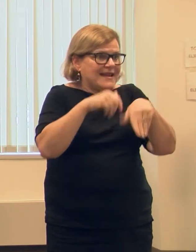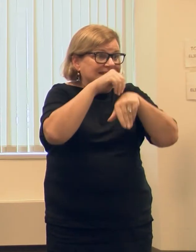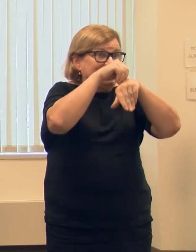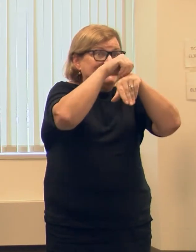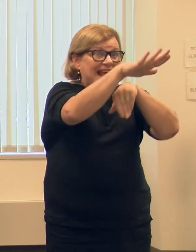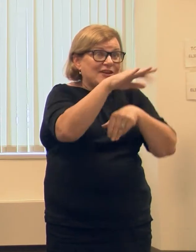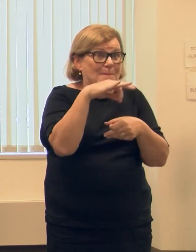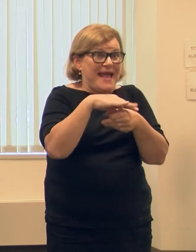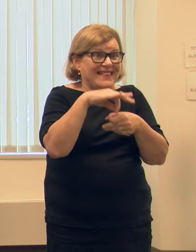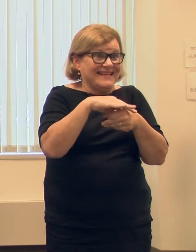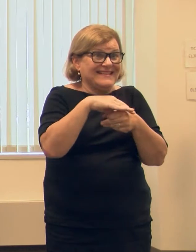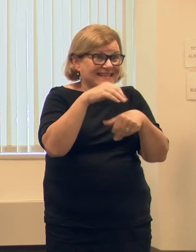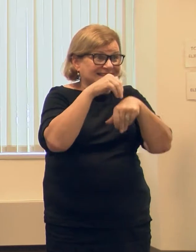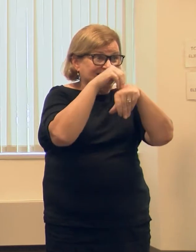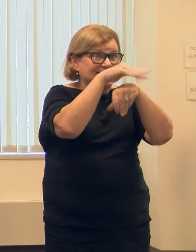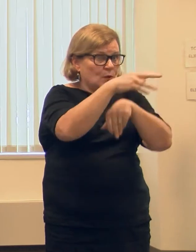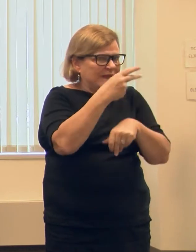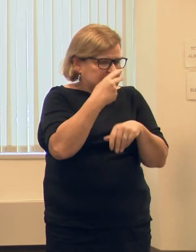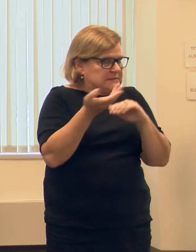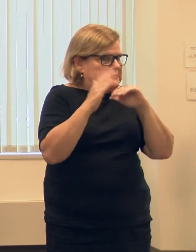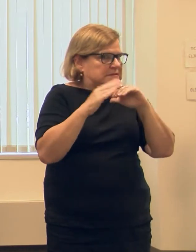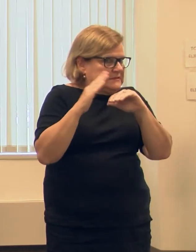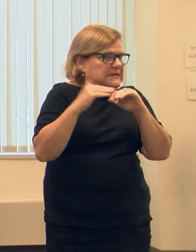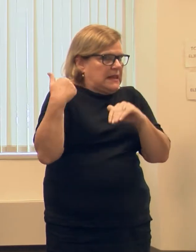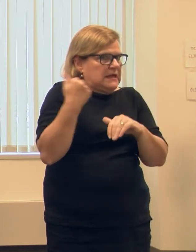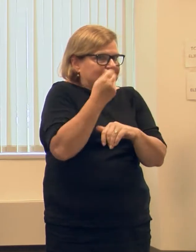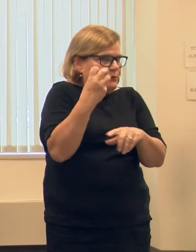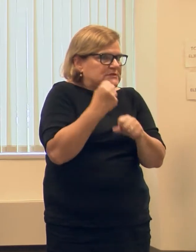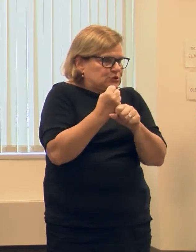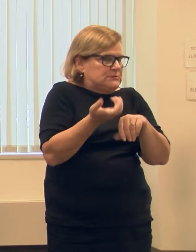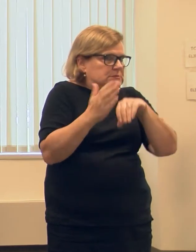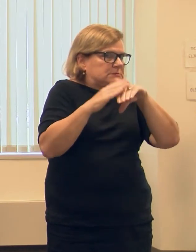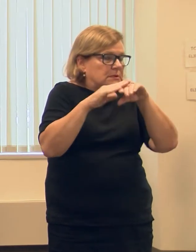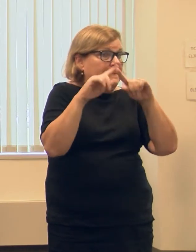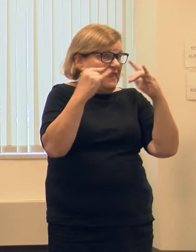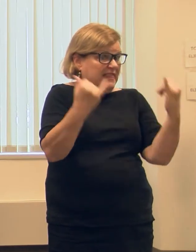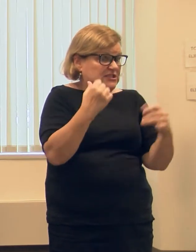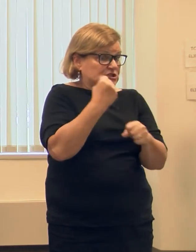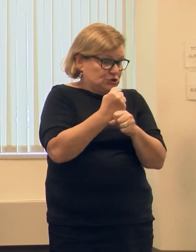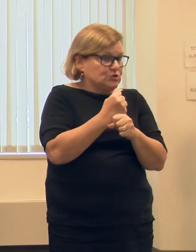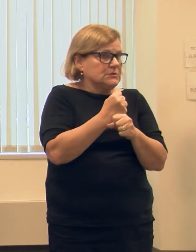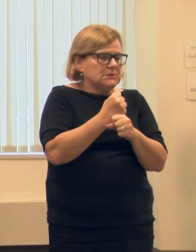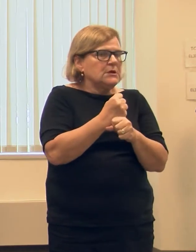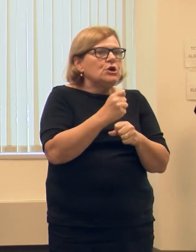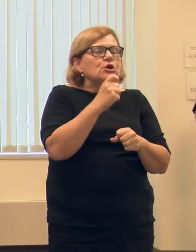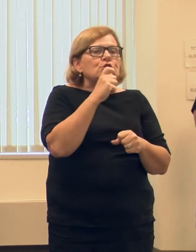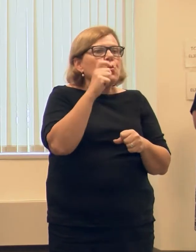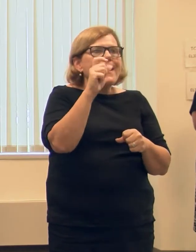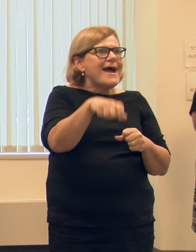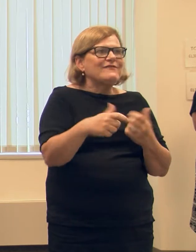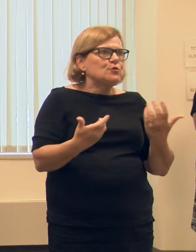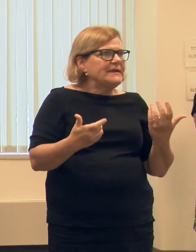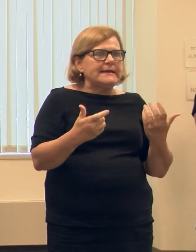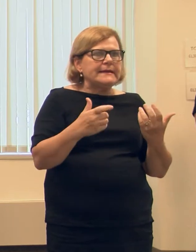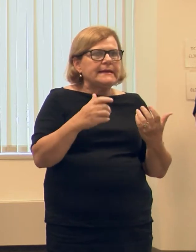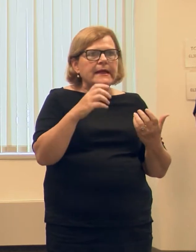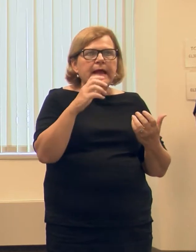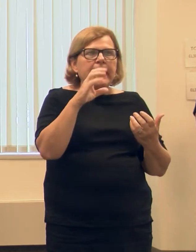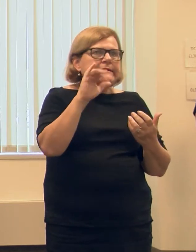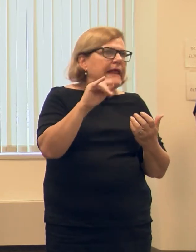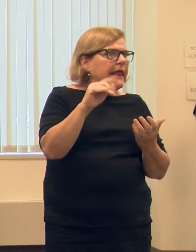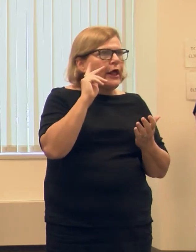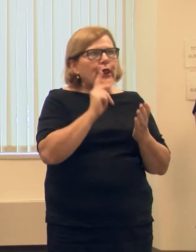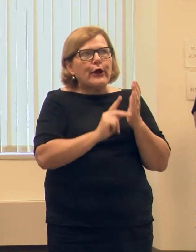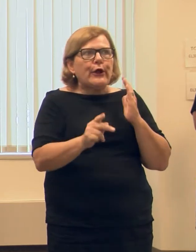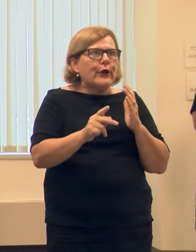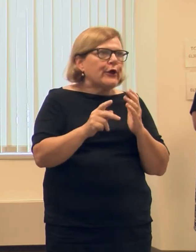for people voting absentee increasing over the last few years. But this year, in particular, you don't have to be a city clerk or a